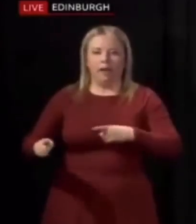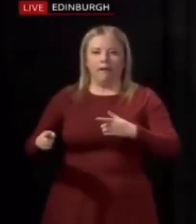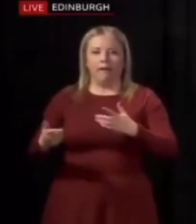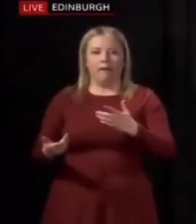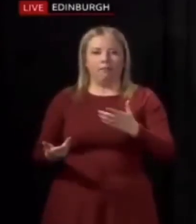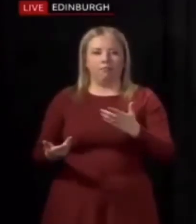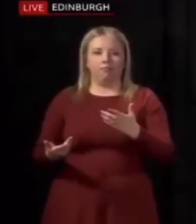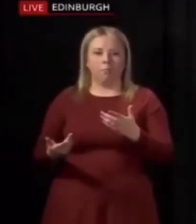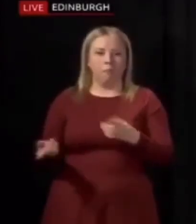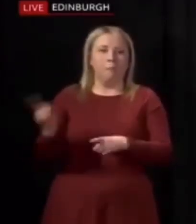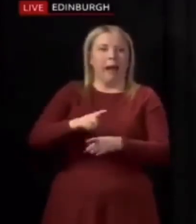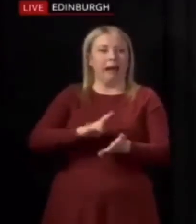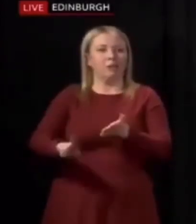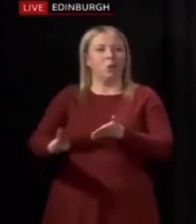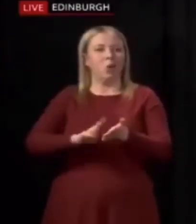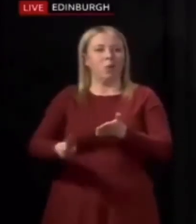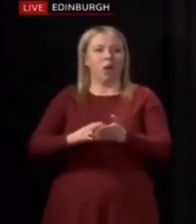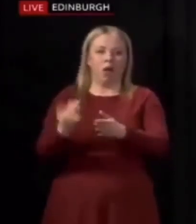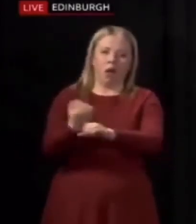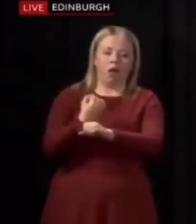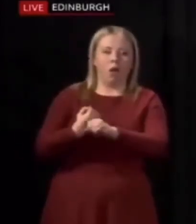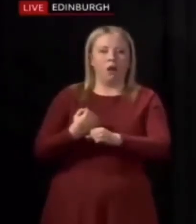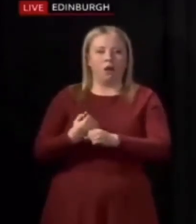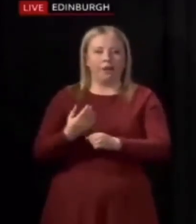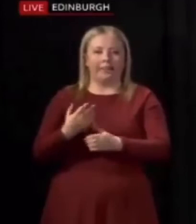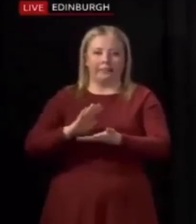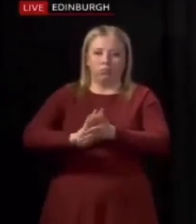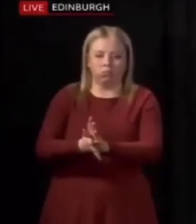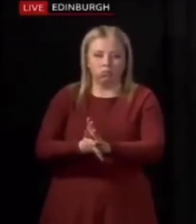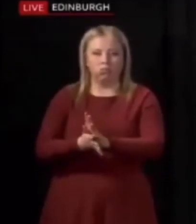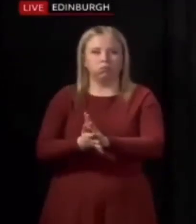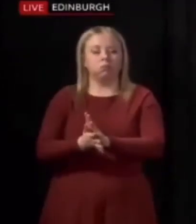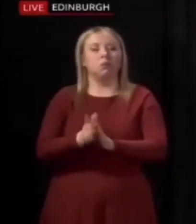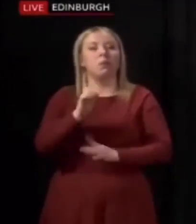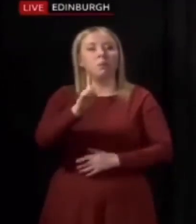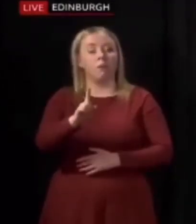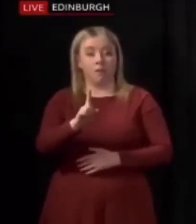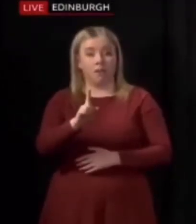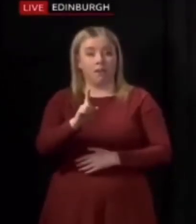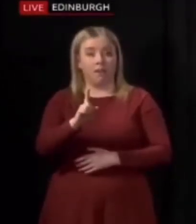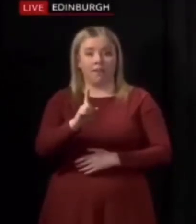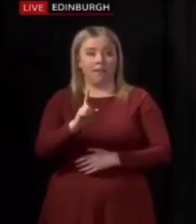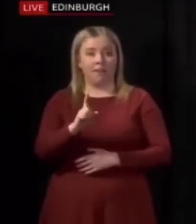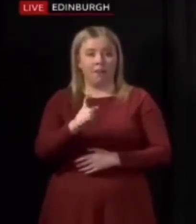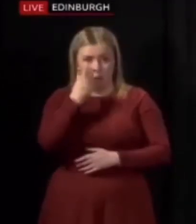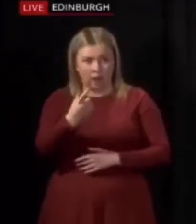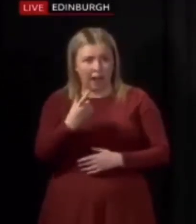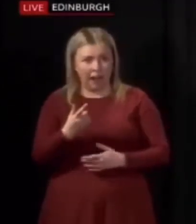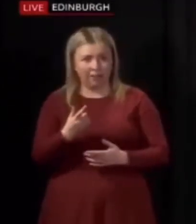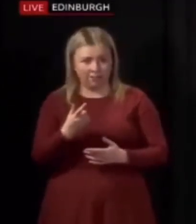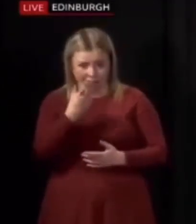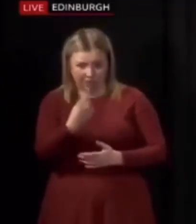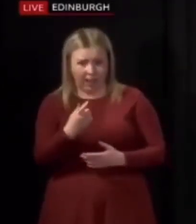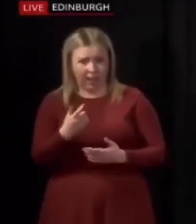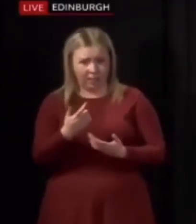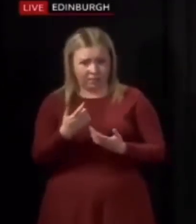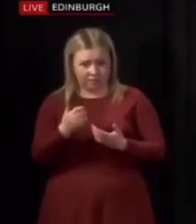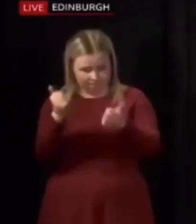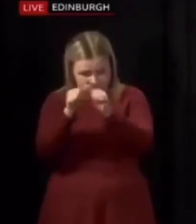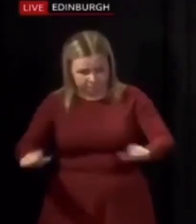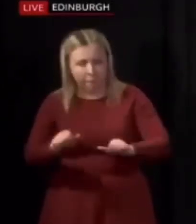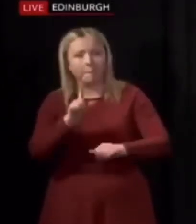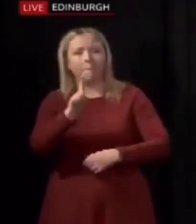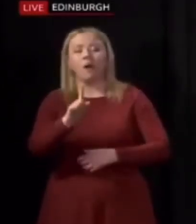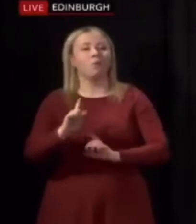as well there's no icebergs that are hitting us nah so if I have to come out there and tell yous myself I'll do it stay in the